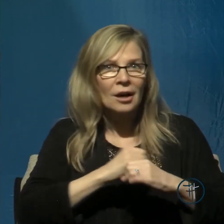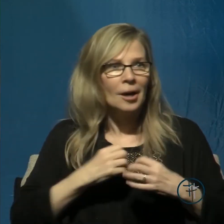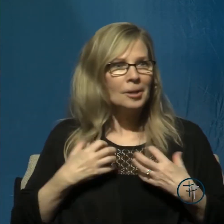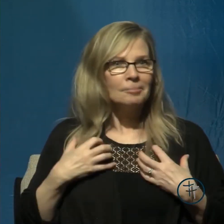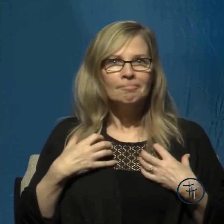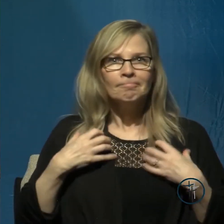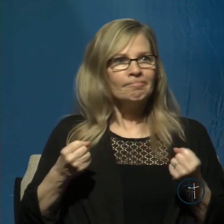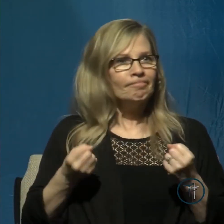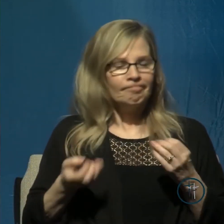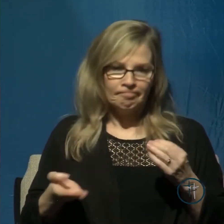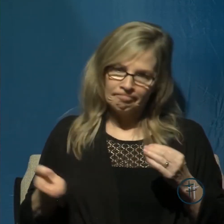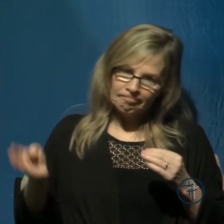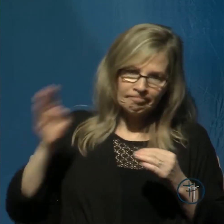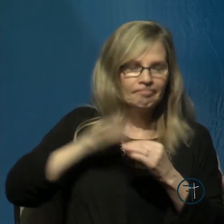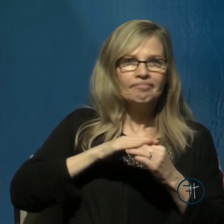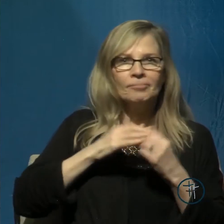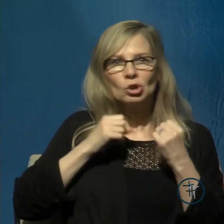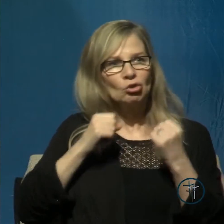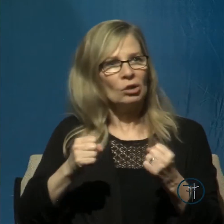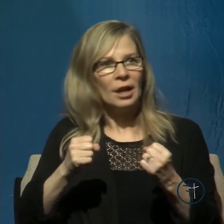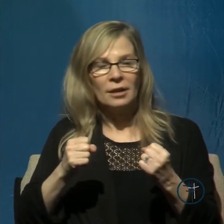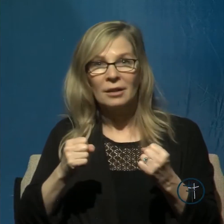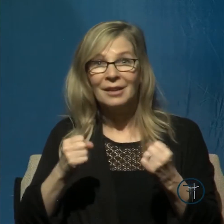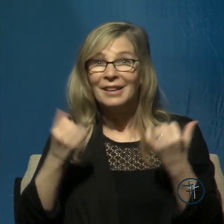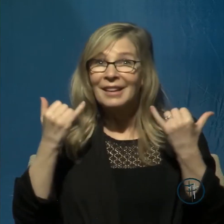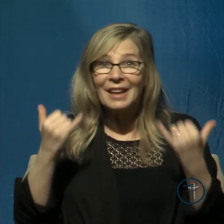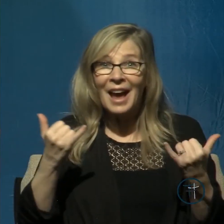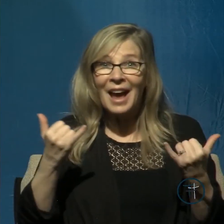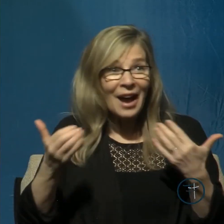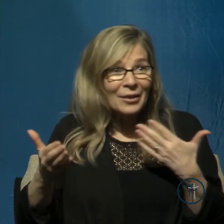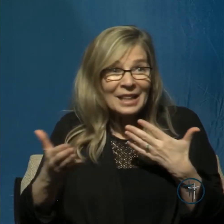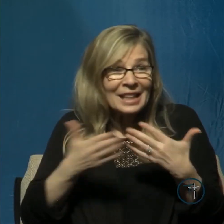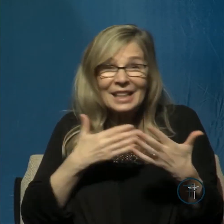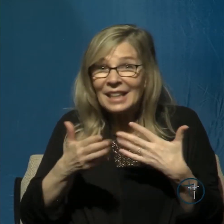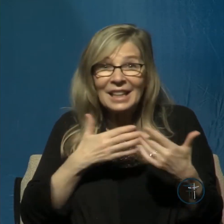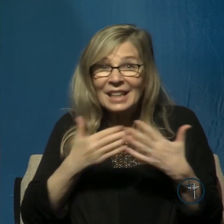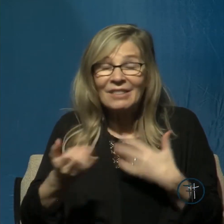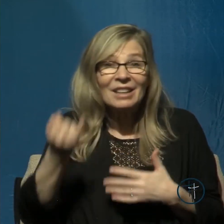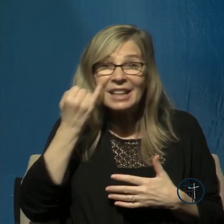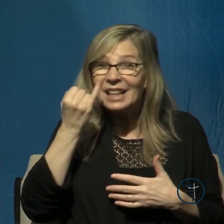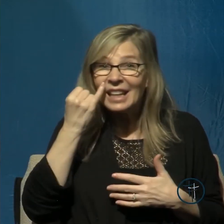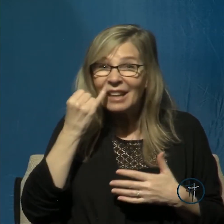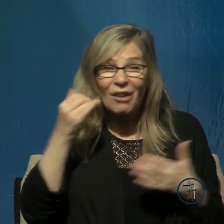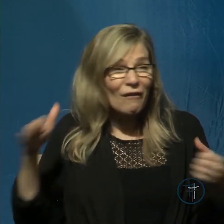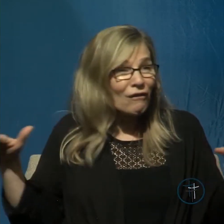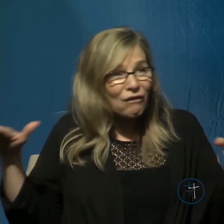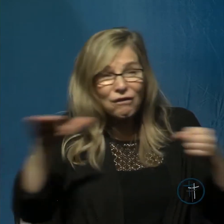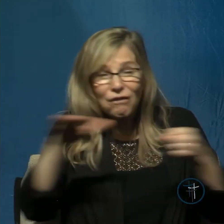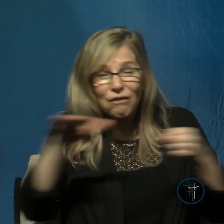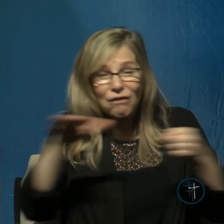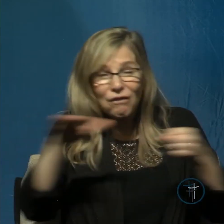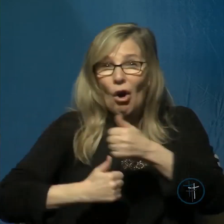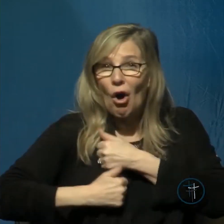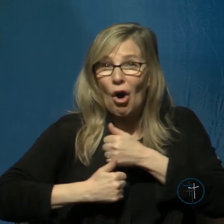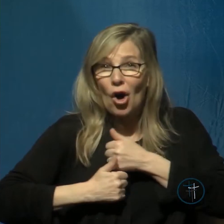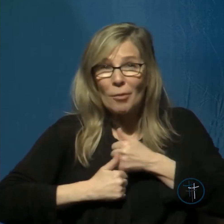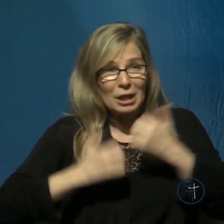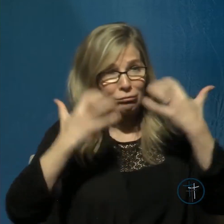strengthened so that now even even if an entire host of warriors encamped against